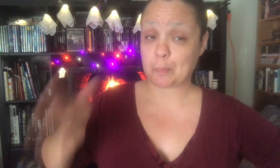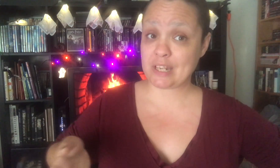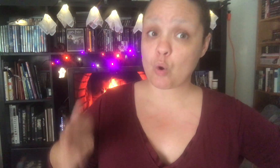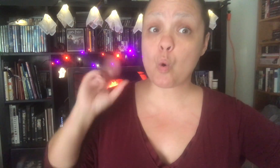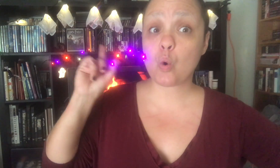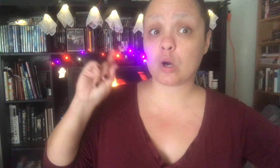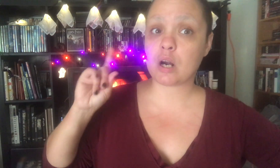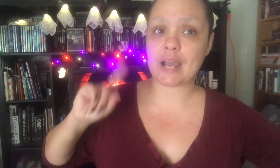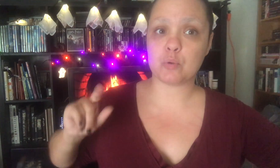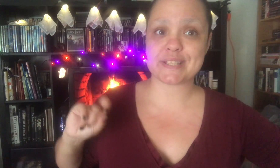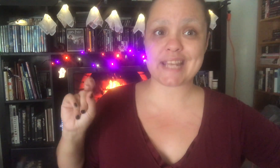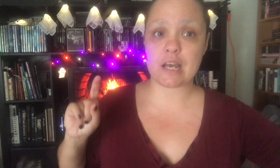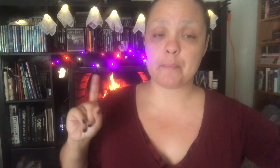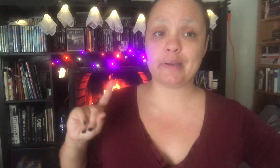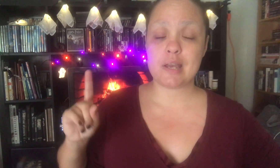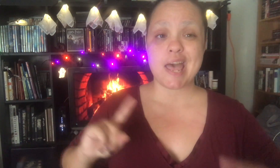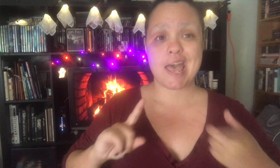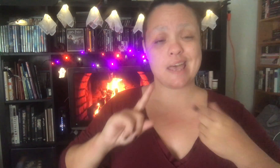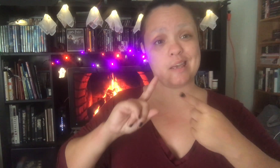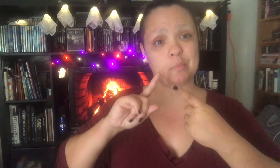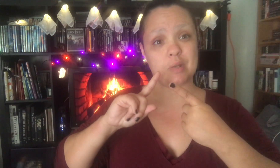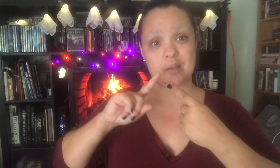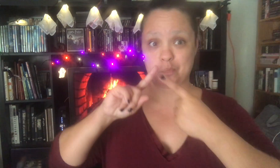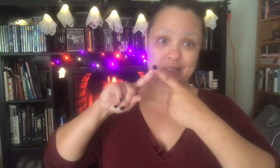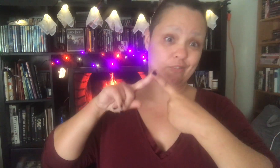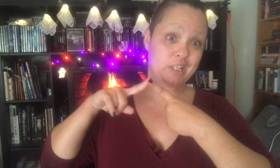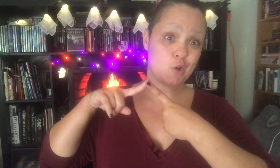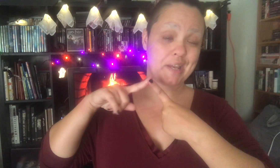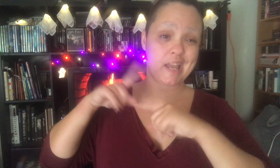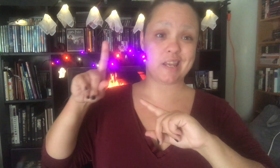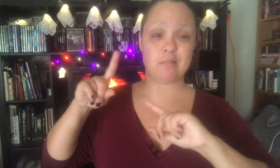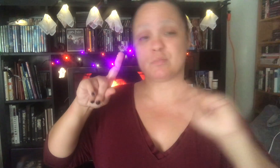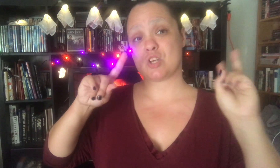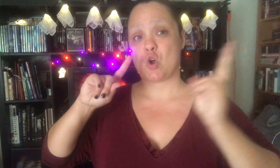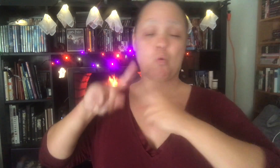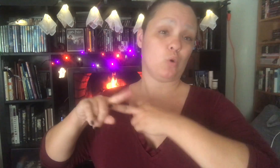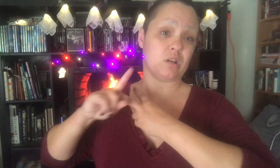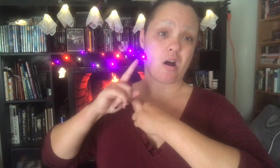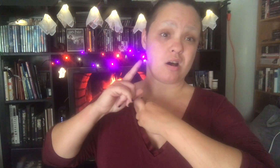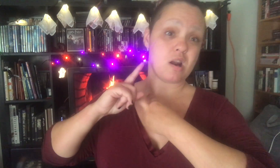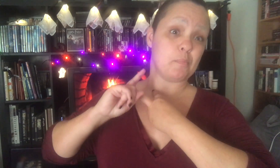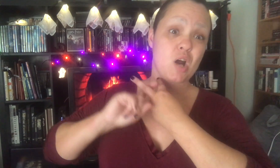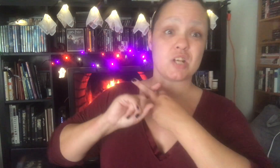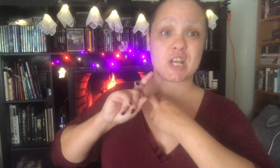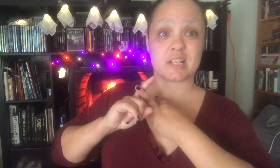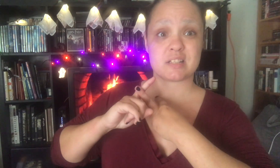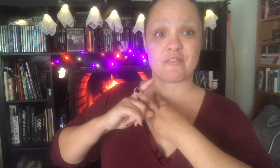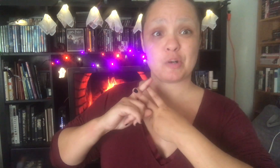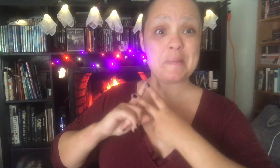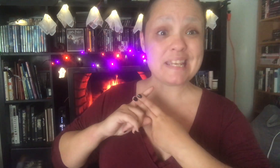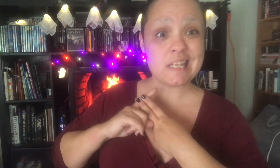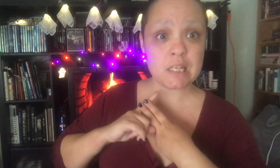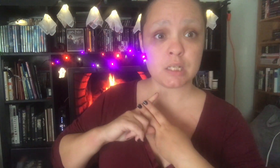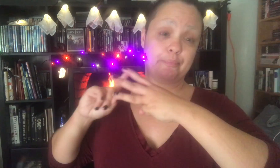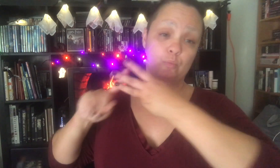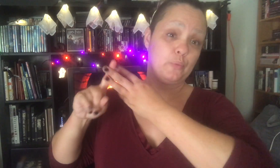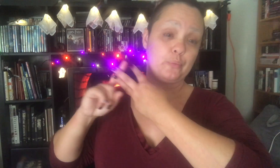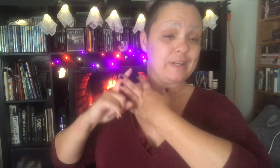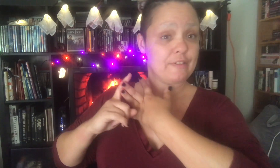to bed or I will stay up and play video games, work on a project for me whatever